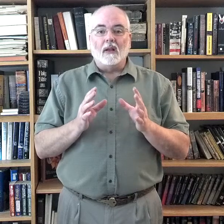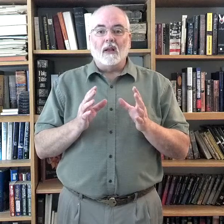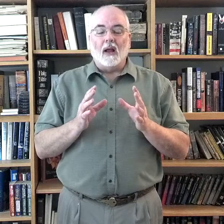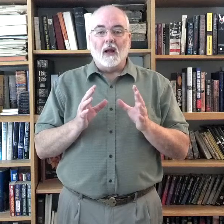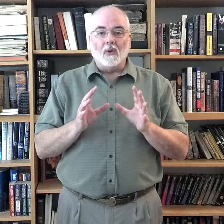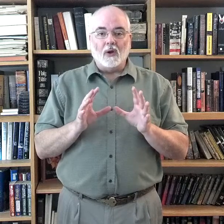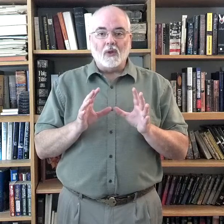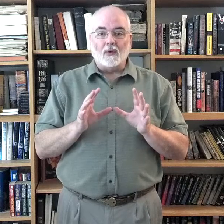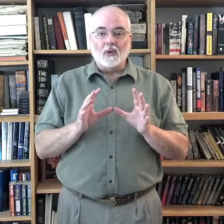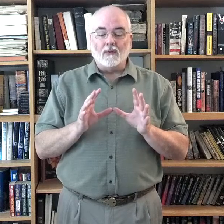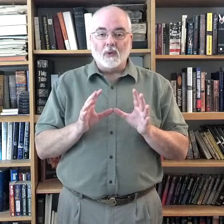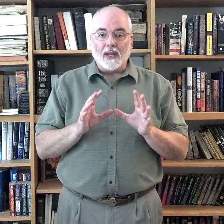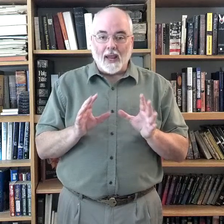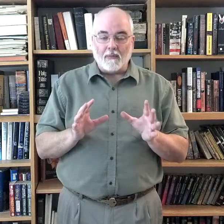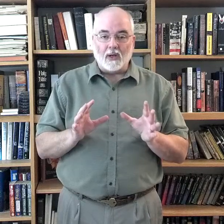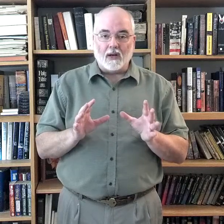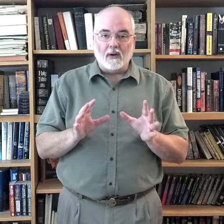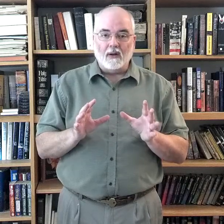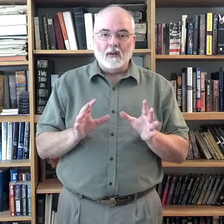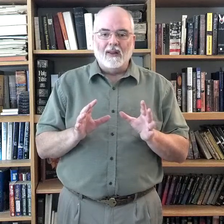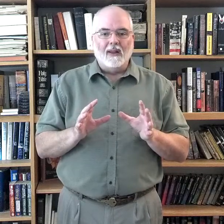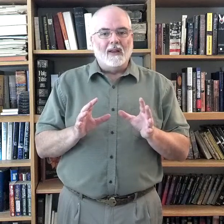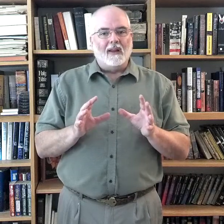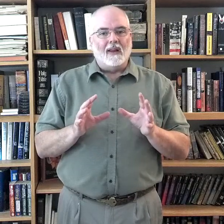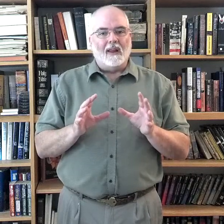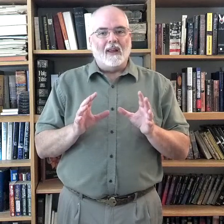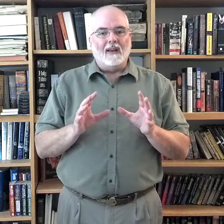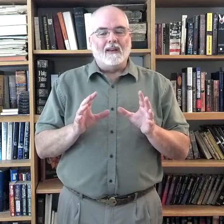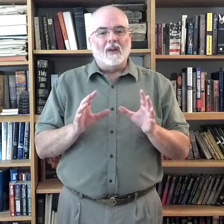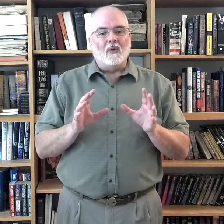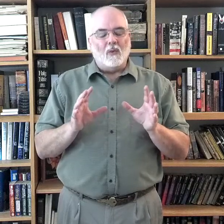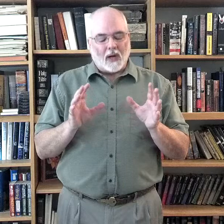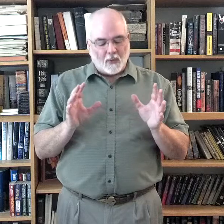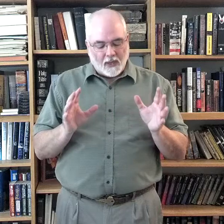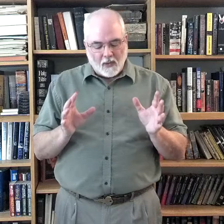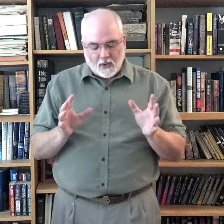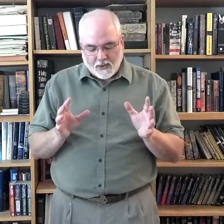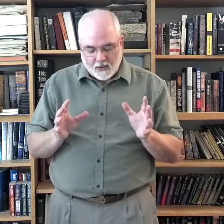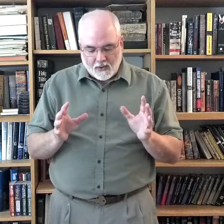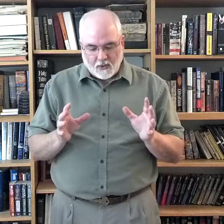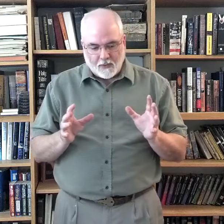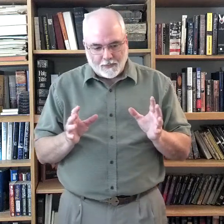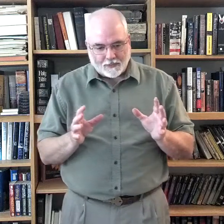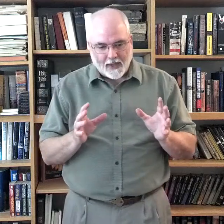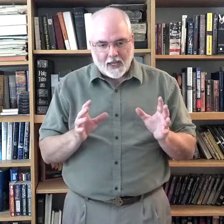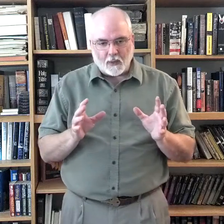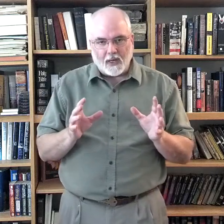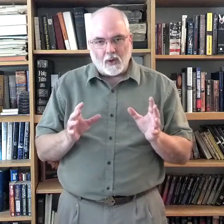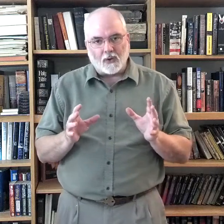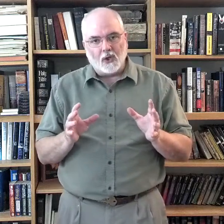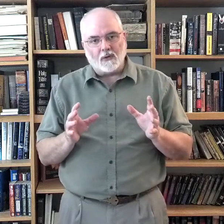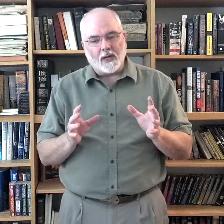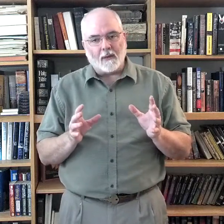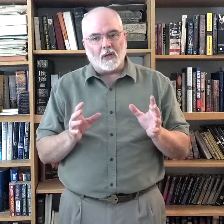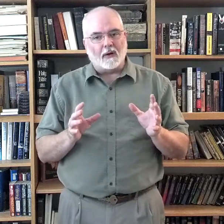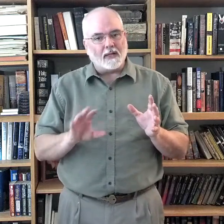I'm going to go through the vocabulary, and what I really want you to do as we go through this vocabulary, I say